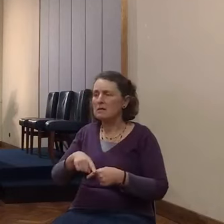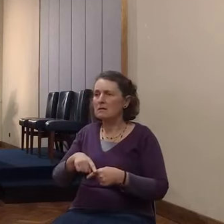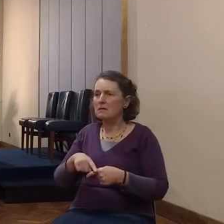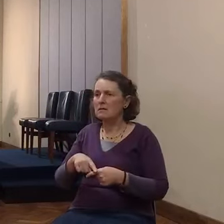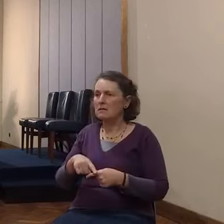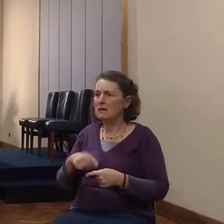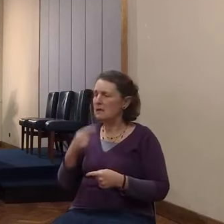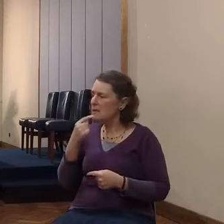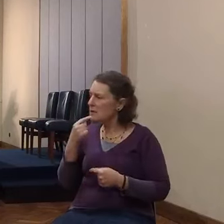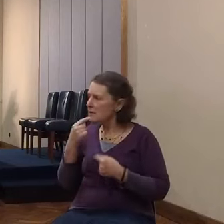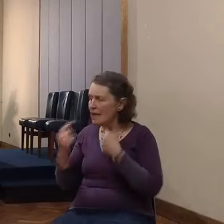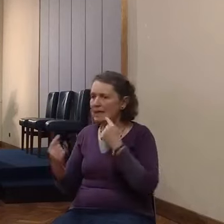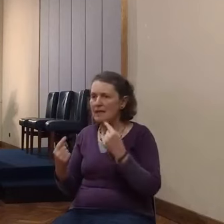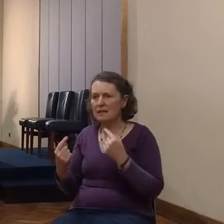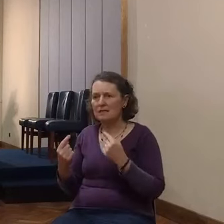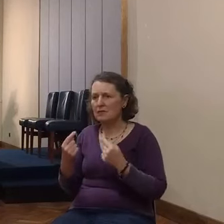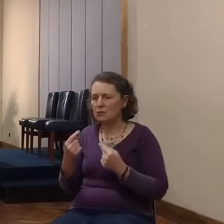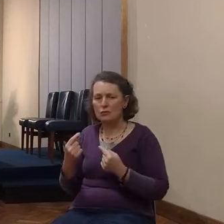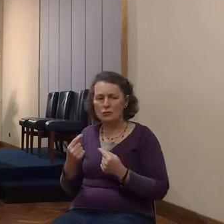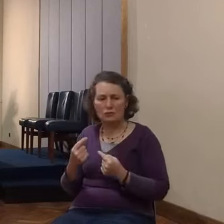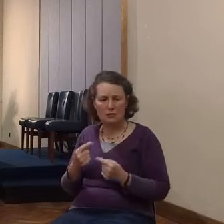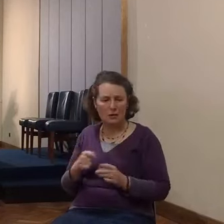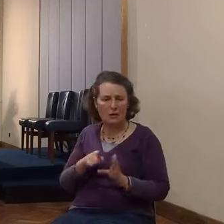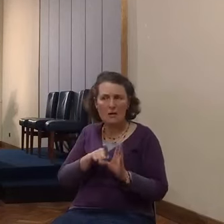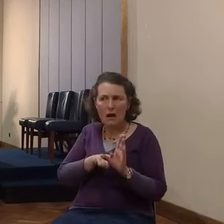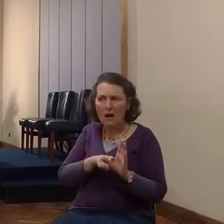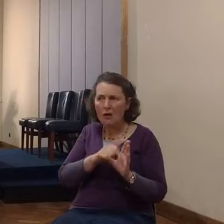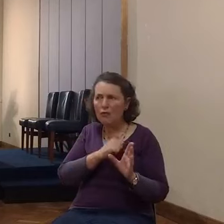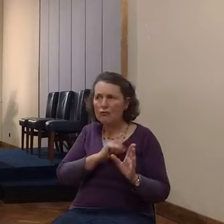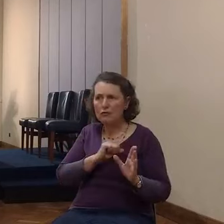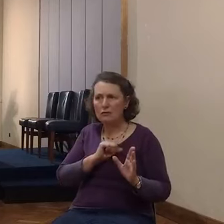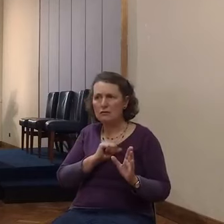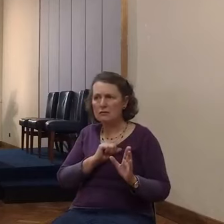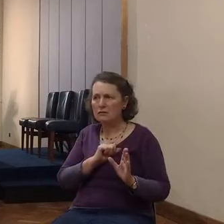other, we say to young converts, be careful of the wiles of the devil.